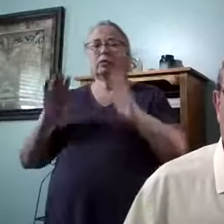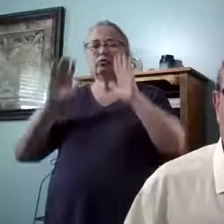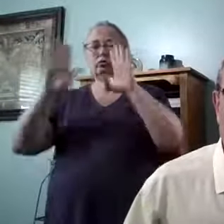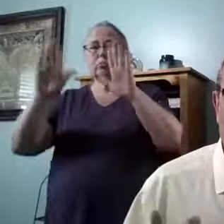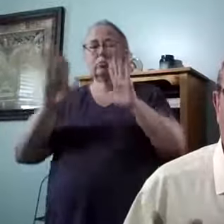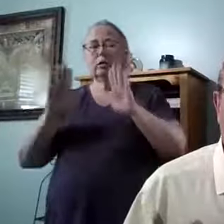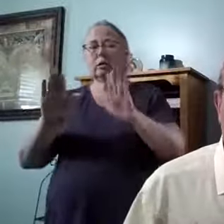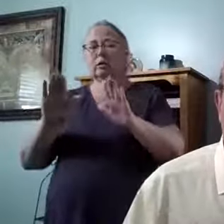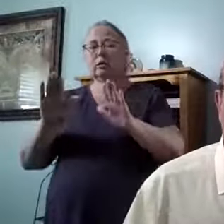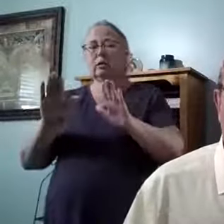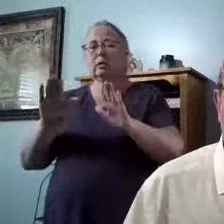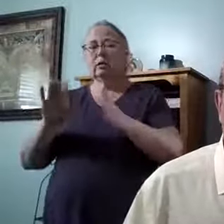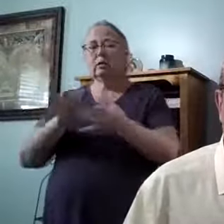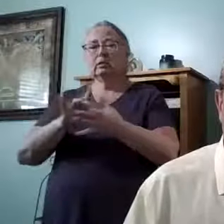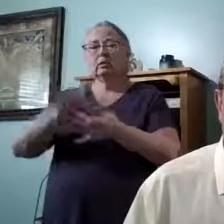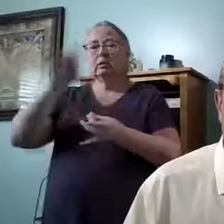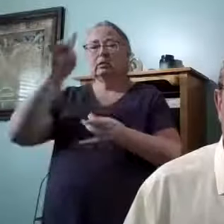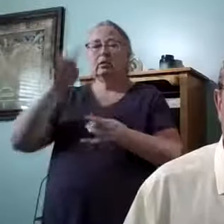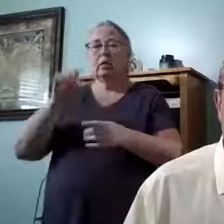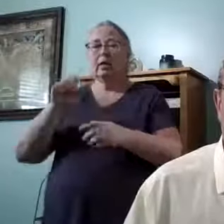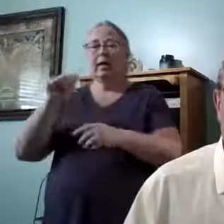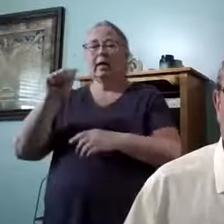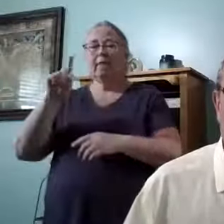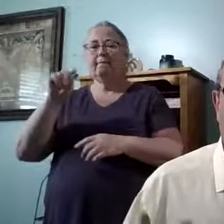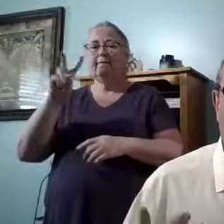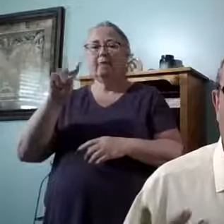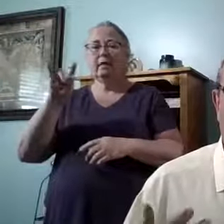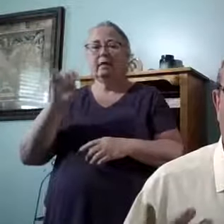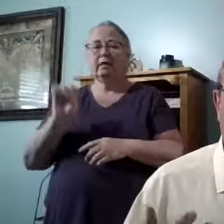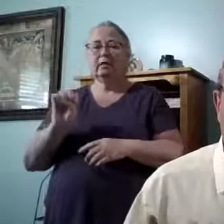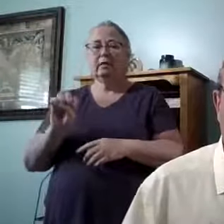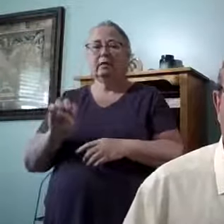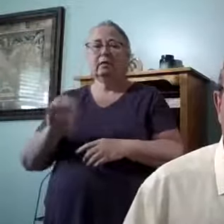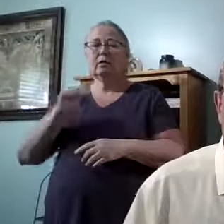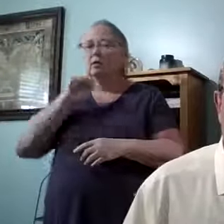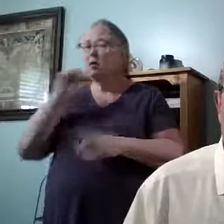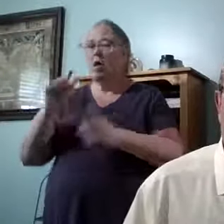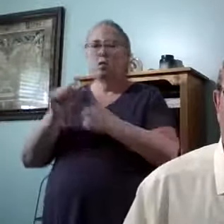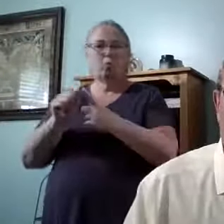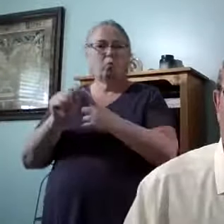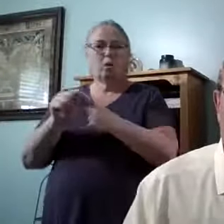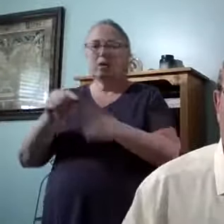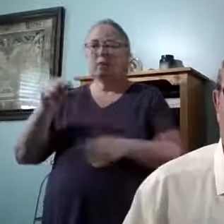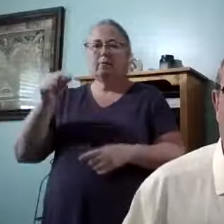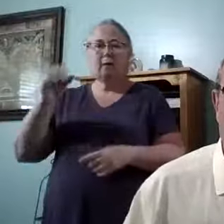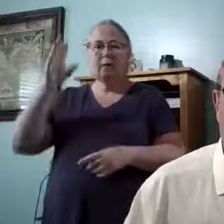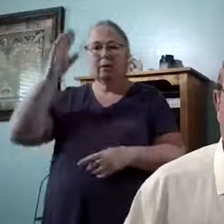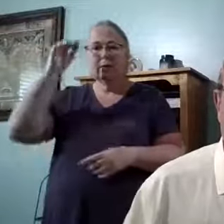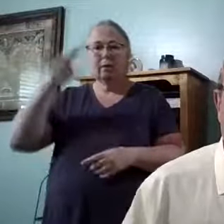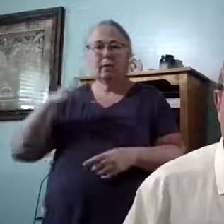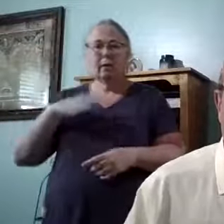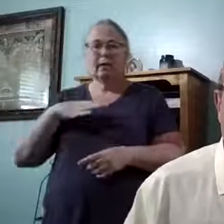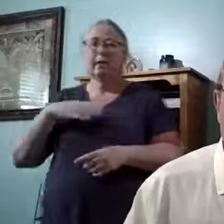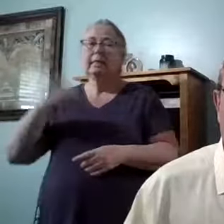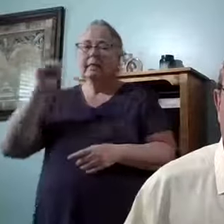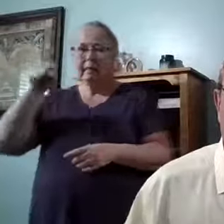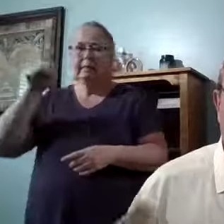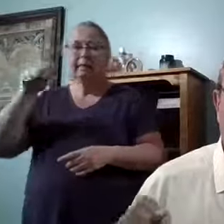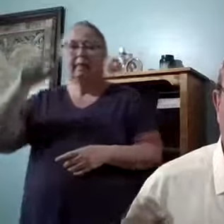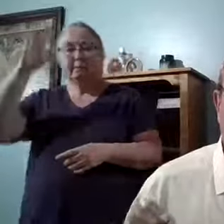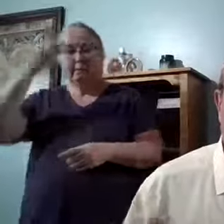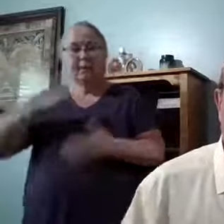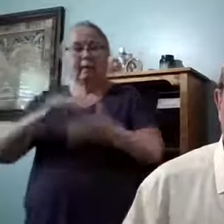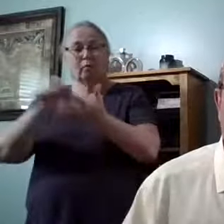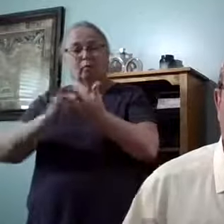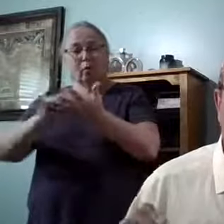spiritual advice. This is, this is not the words of men. Yes, men pen the word of God, but